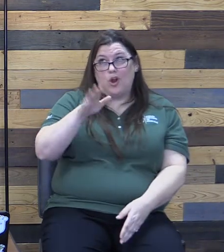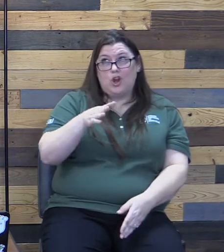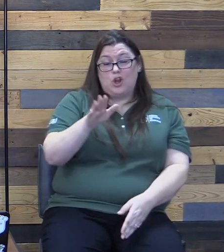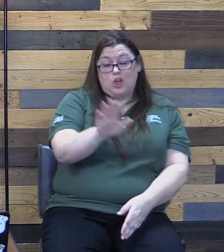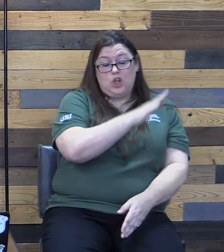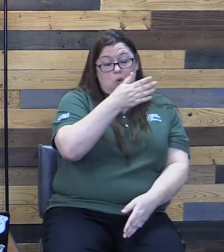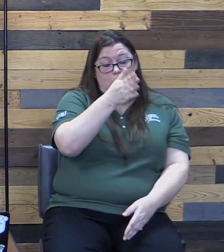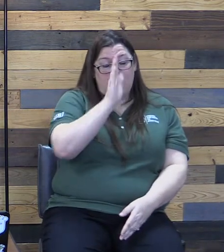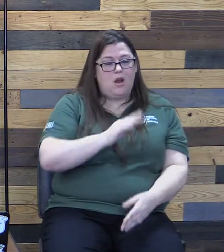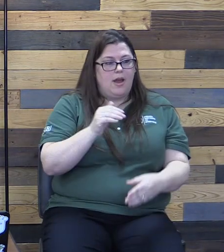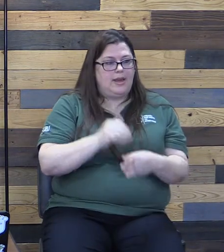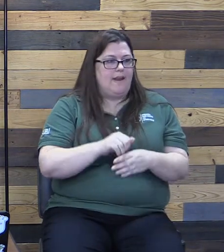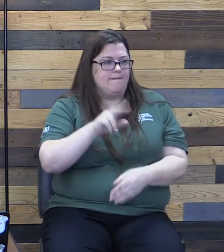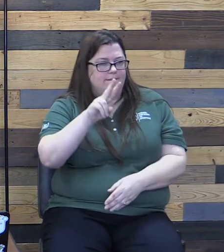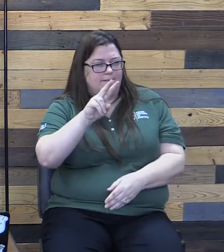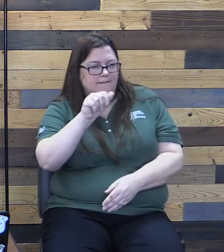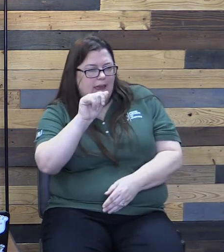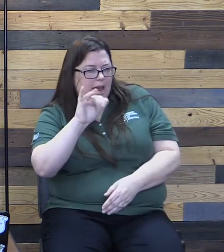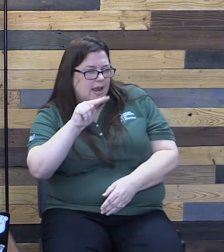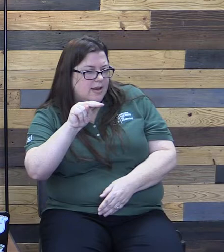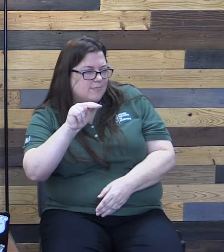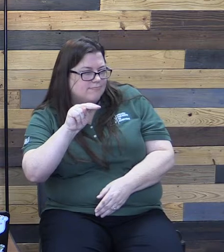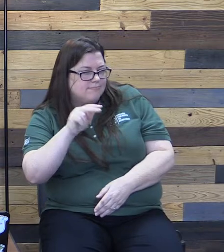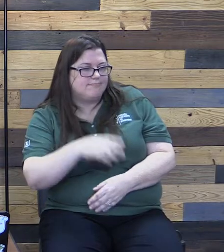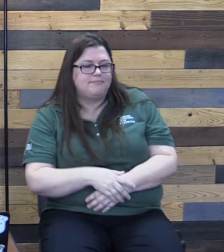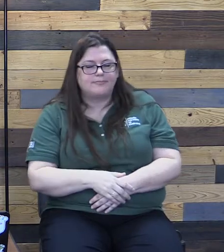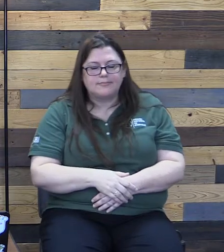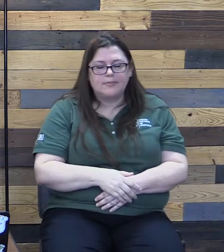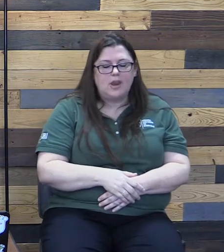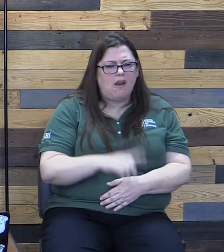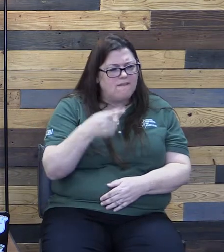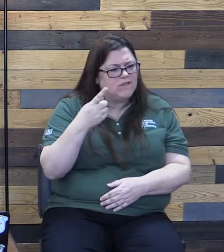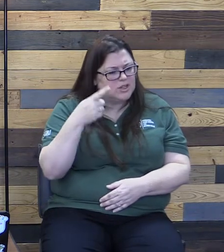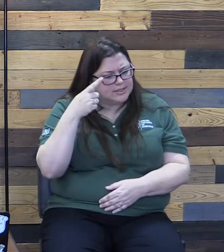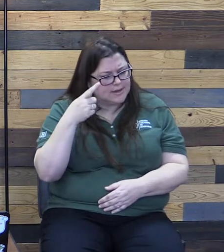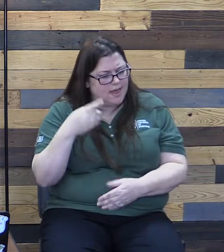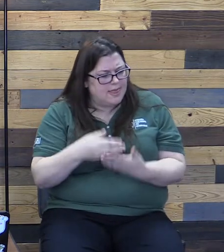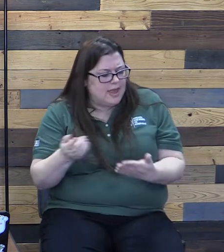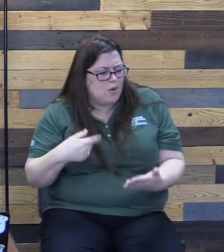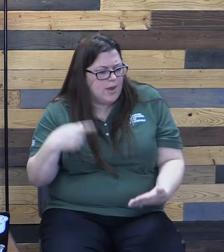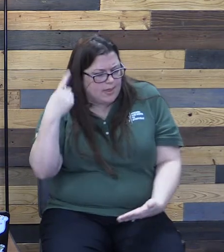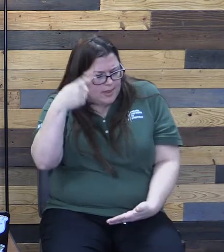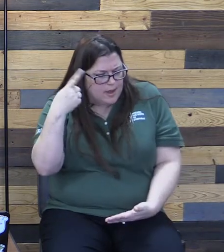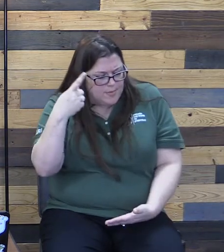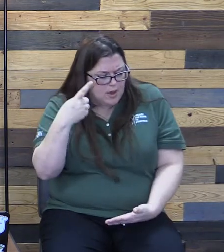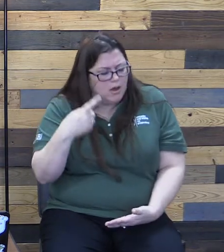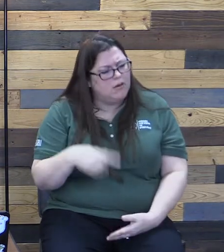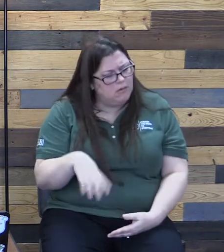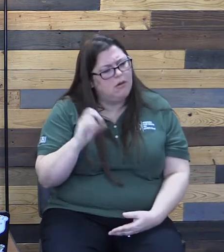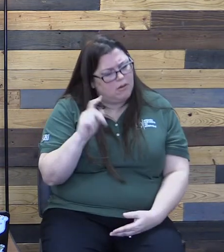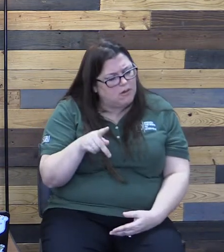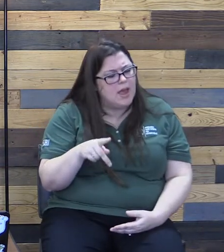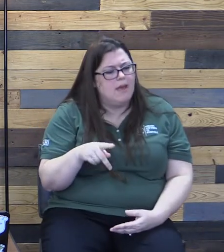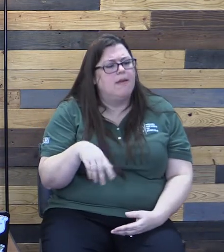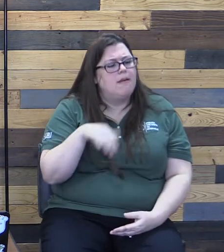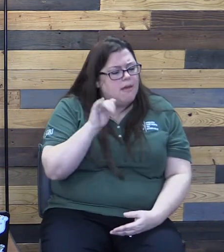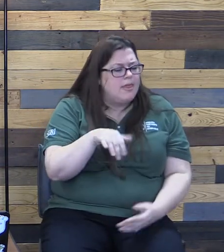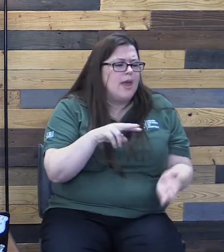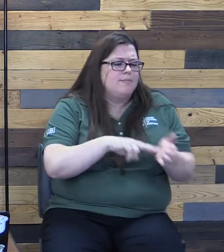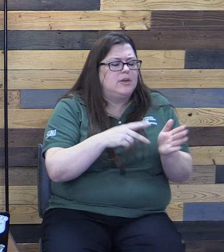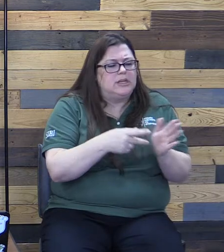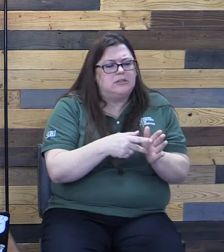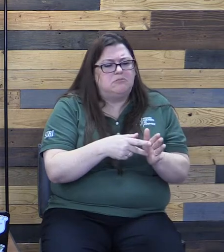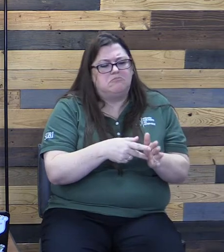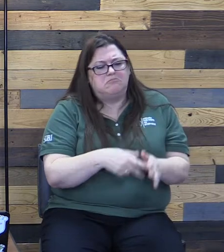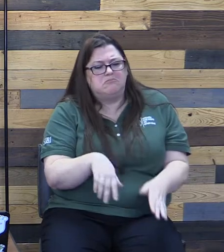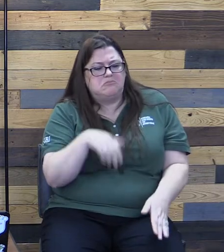And the first thing that we might think is, oh, okay, yeah, okay, don't take the name of the Lord in vain, it means don't curse.